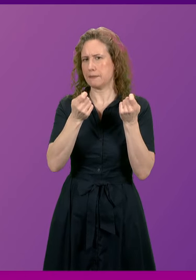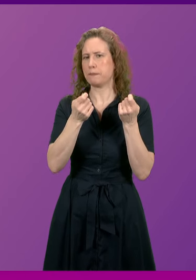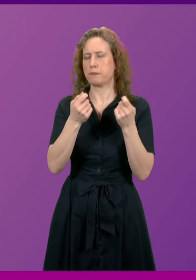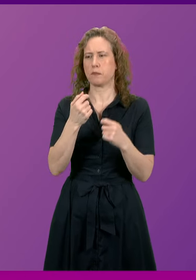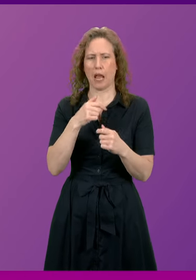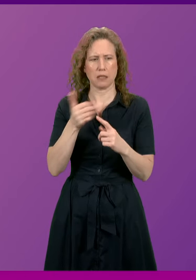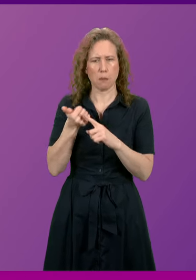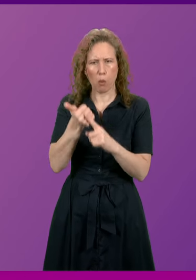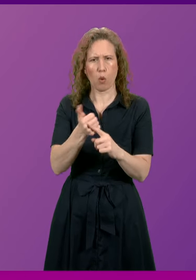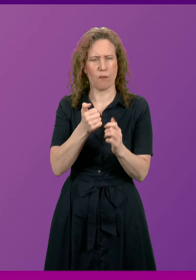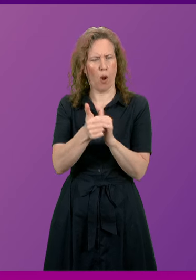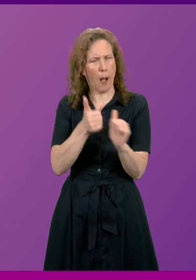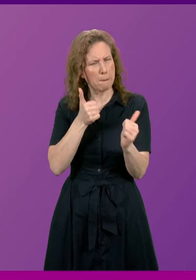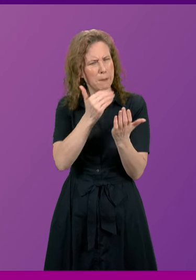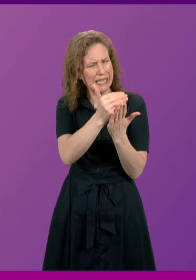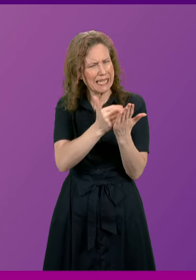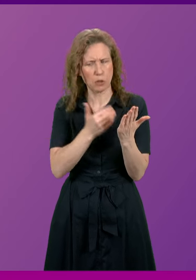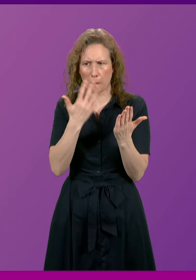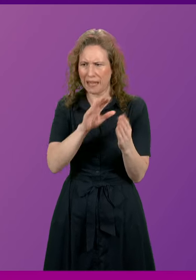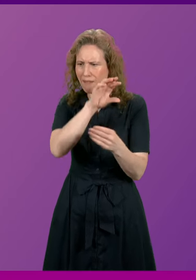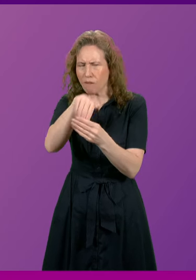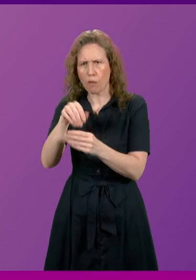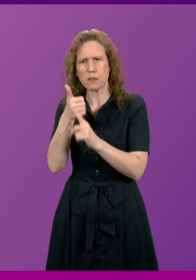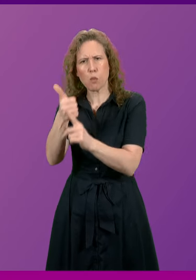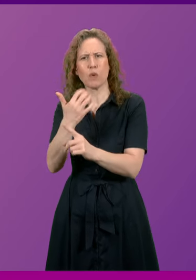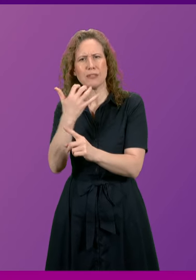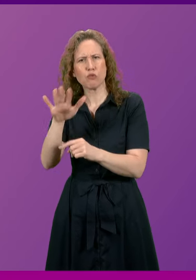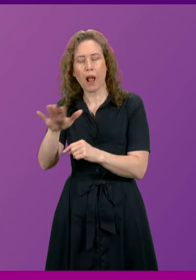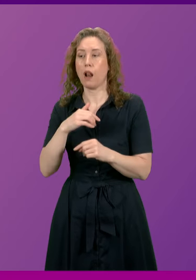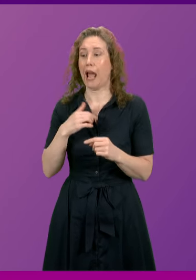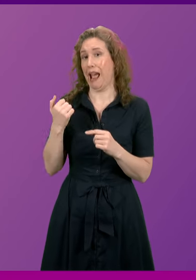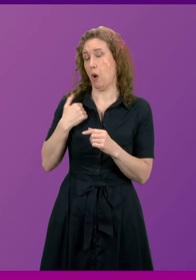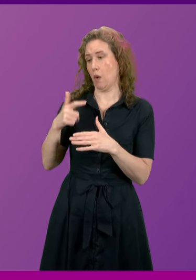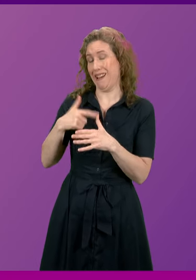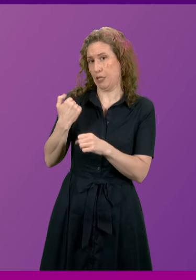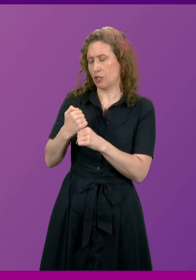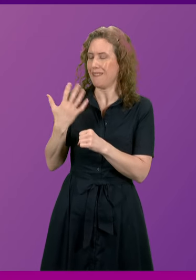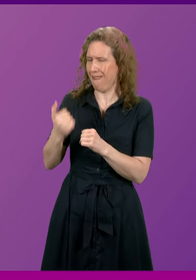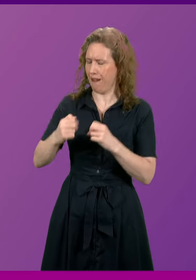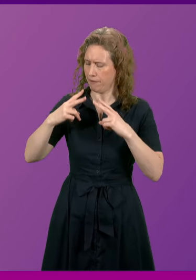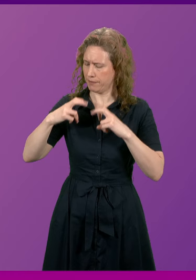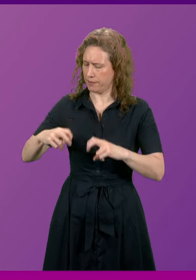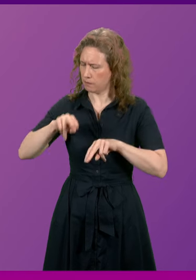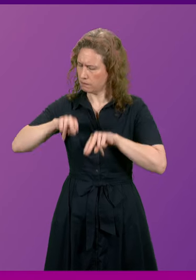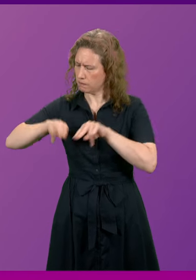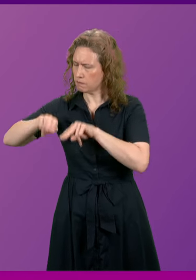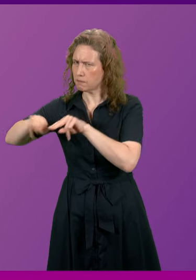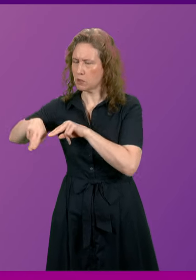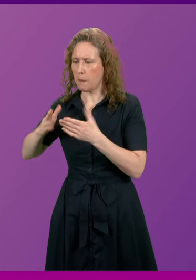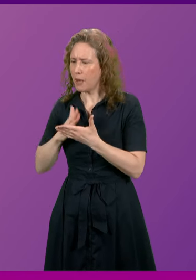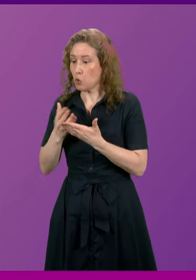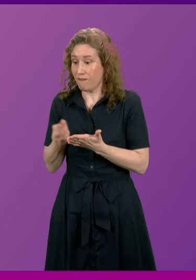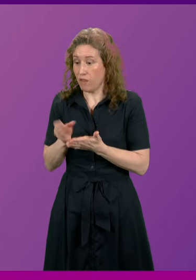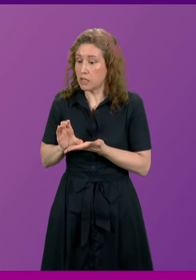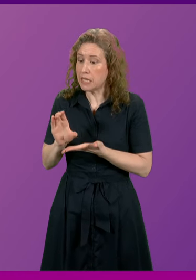any support for companies that are involved in this activity. Our enterprise agencies have appropriate safeguards in place to ensure that any